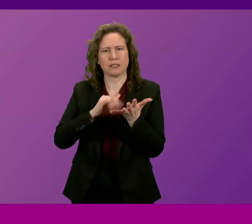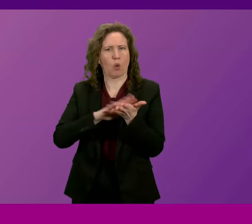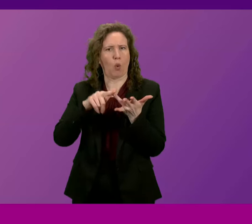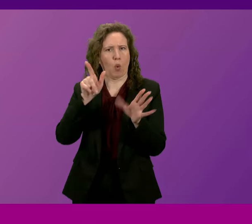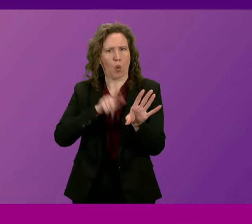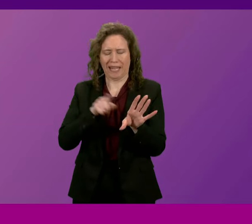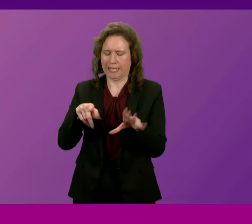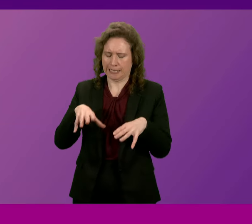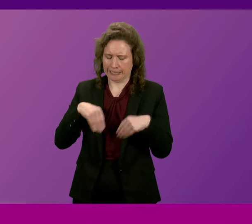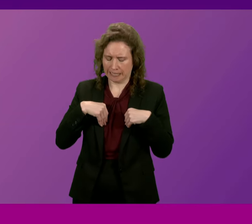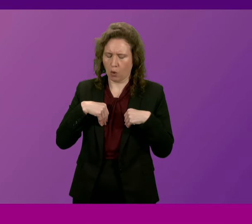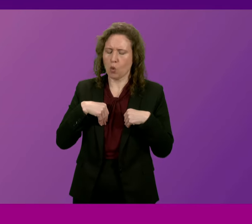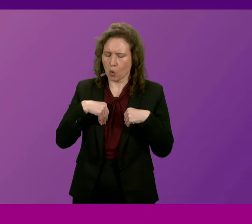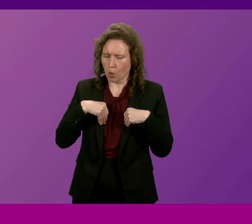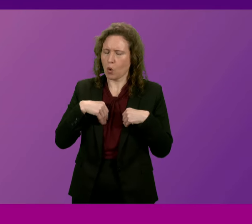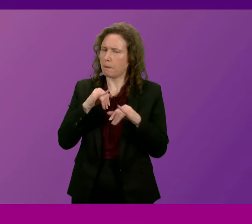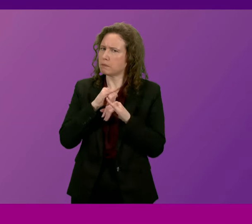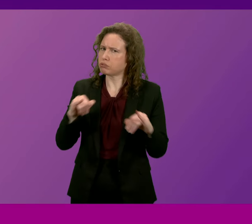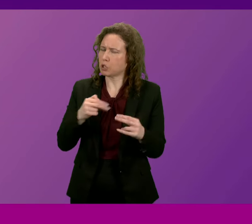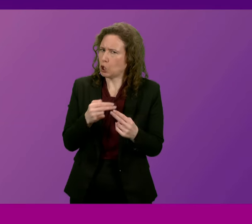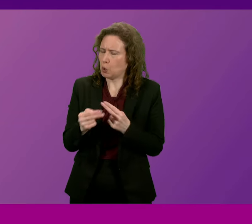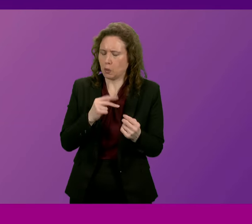news with such courage and strength.